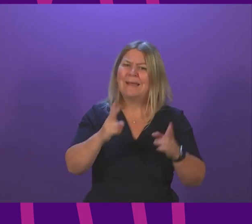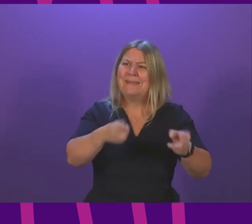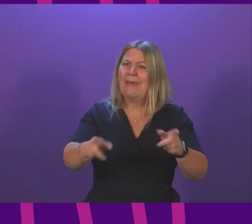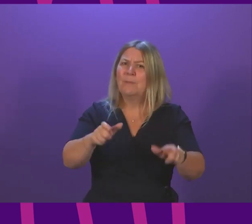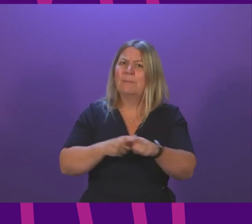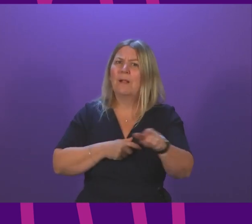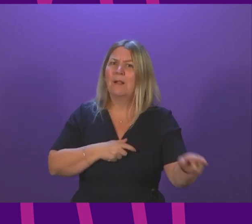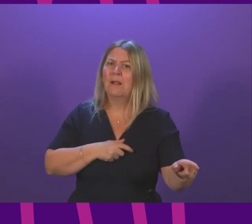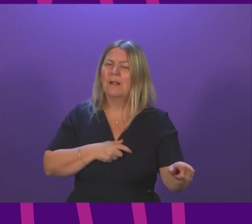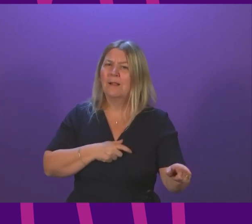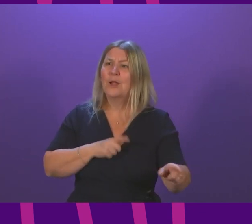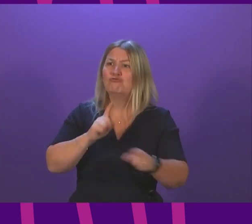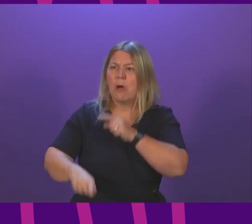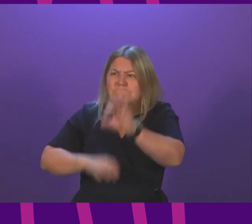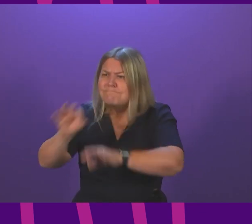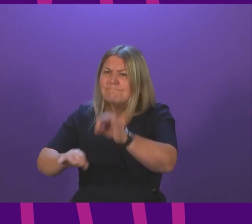lives at risk for